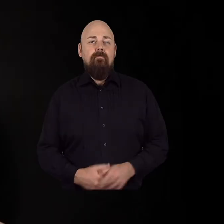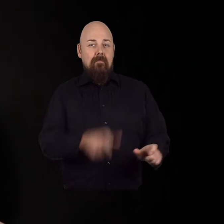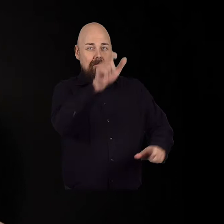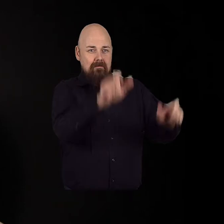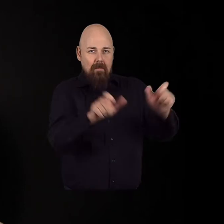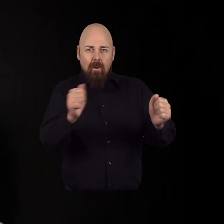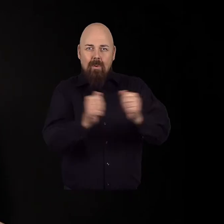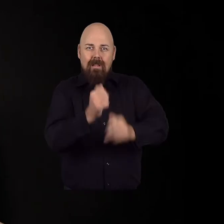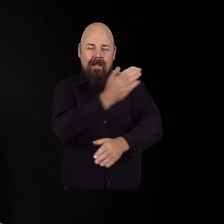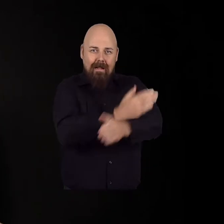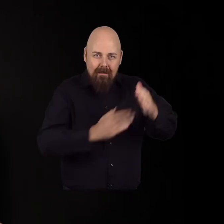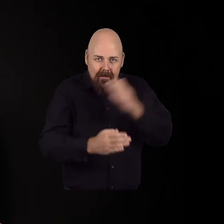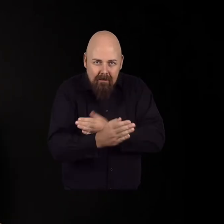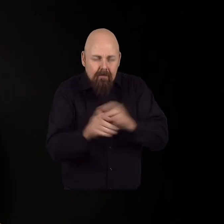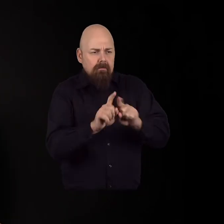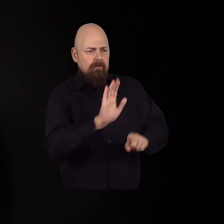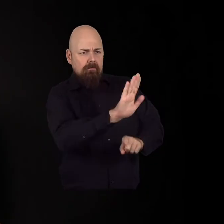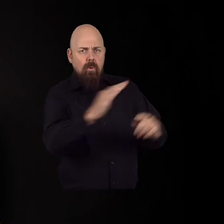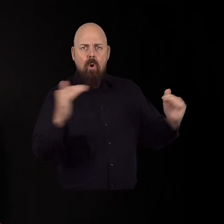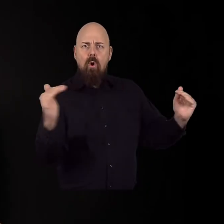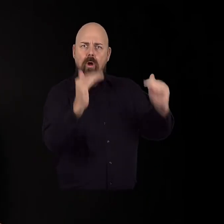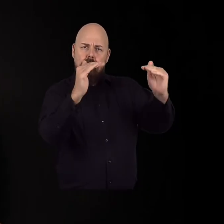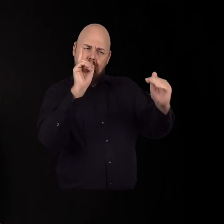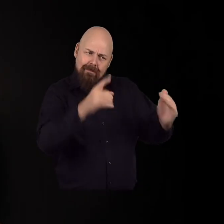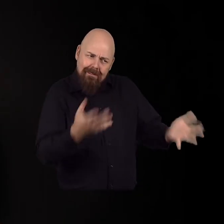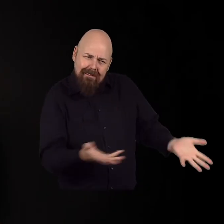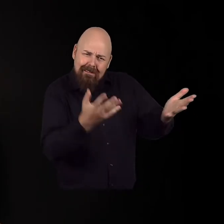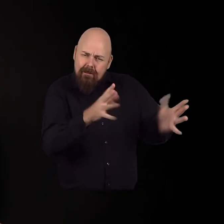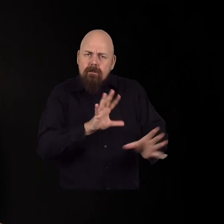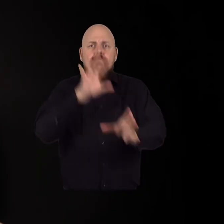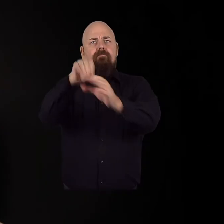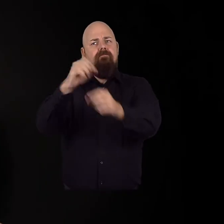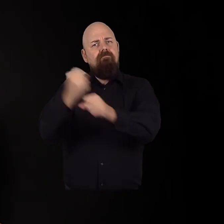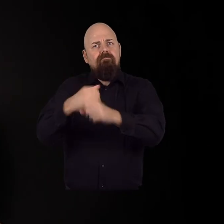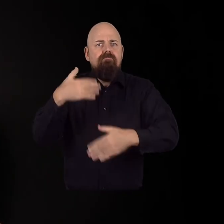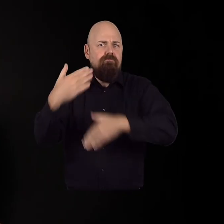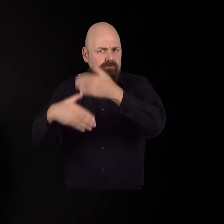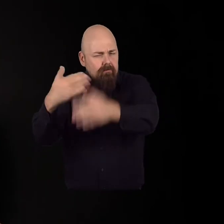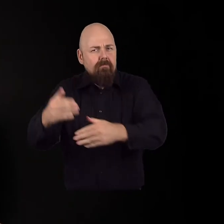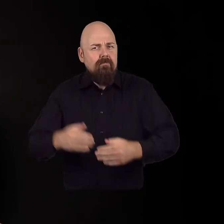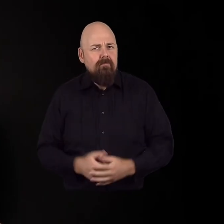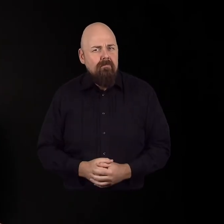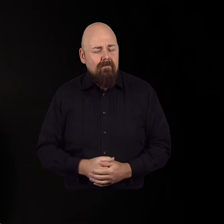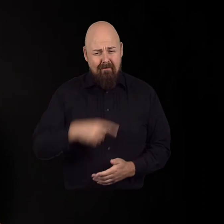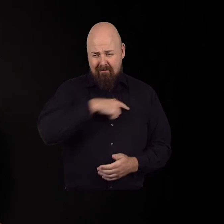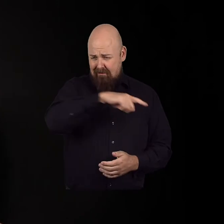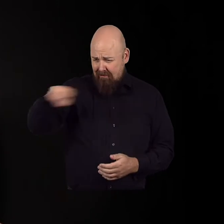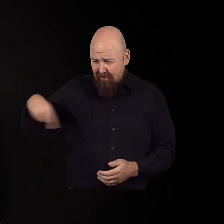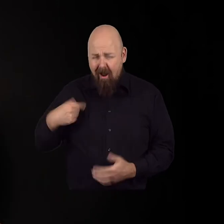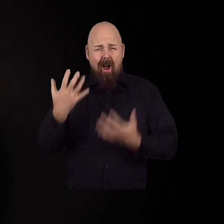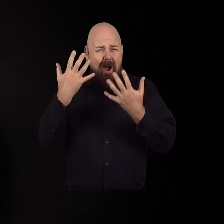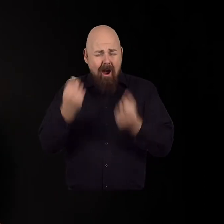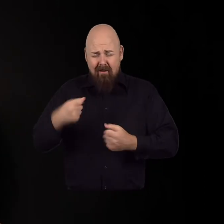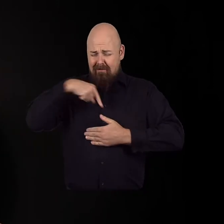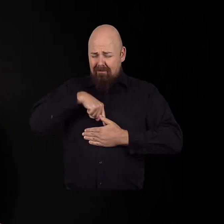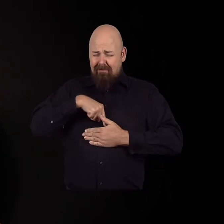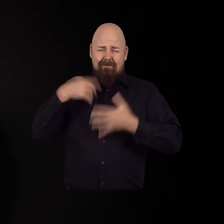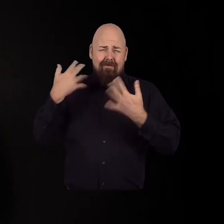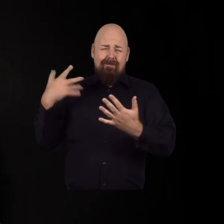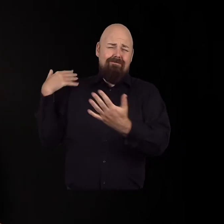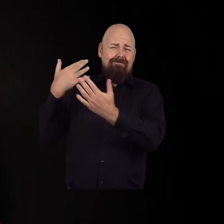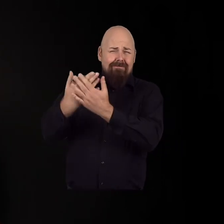Persons with disabilities and their representatives' organisations must be consulted